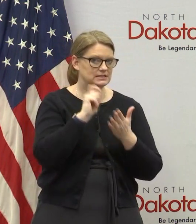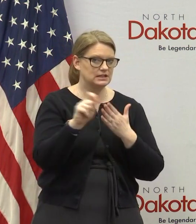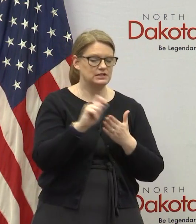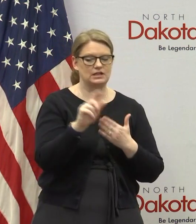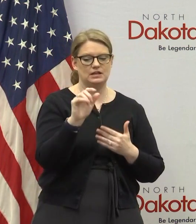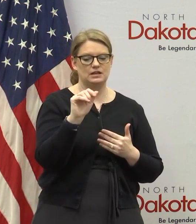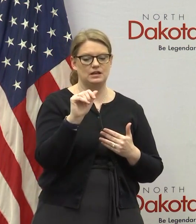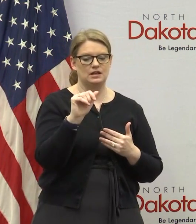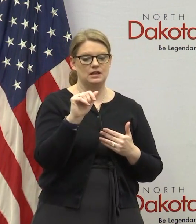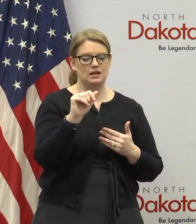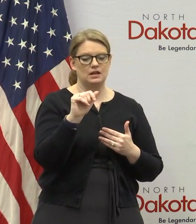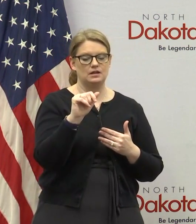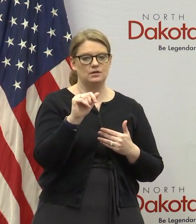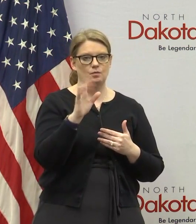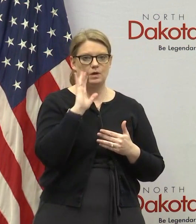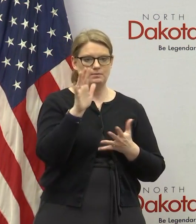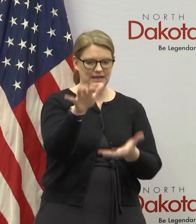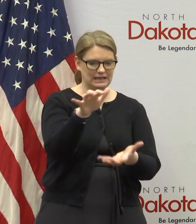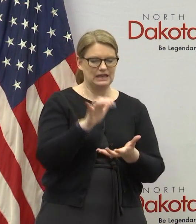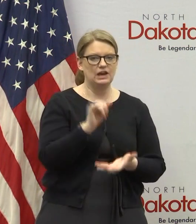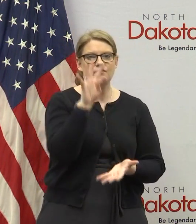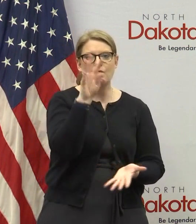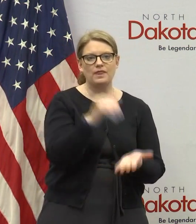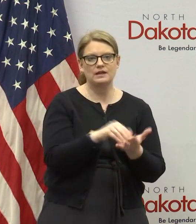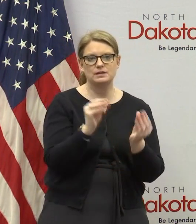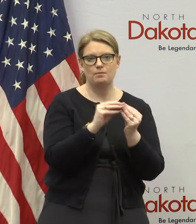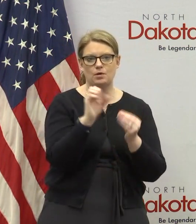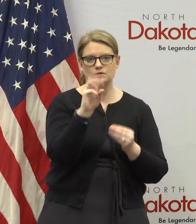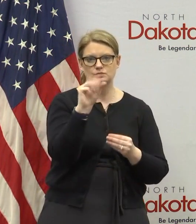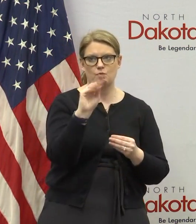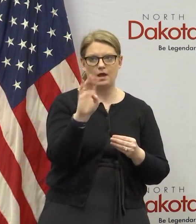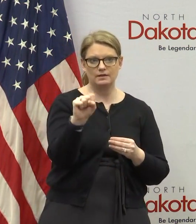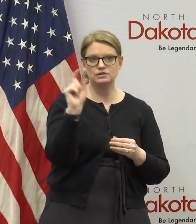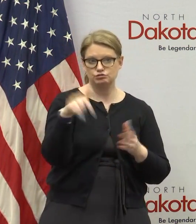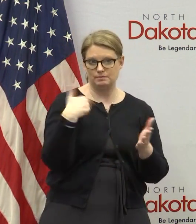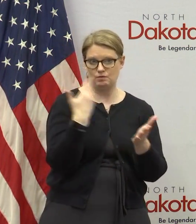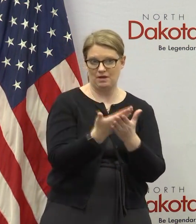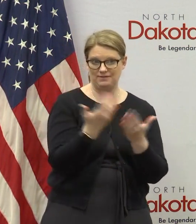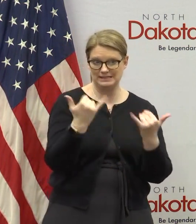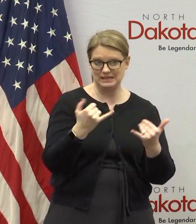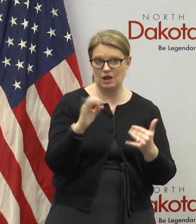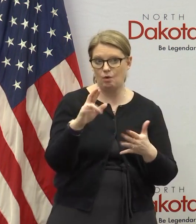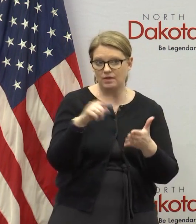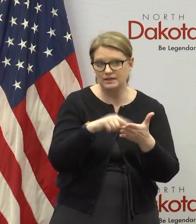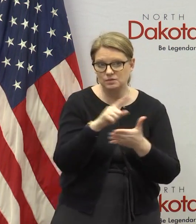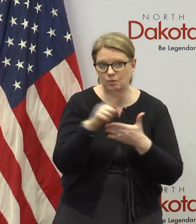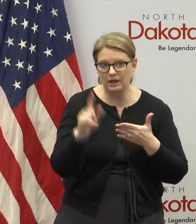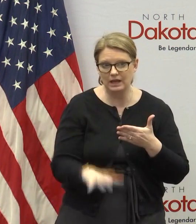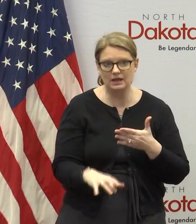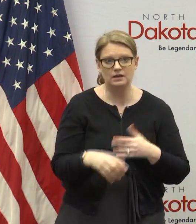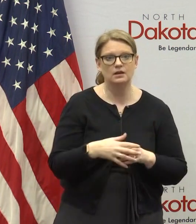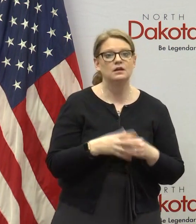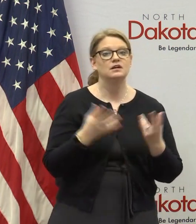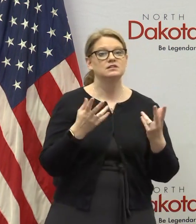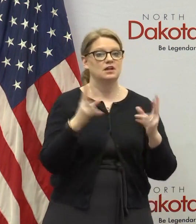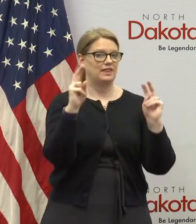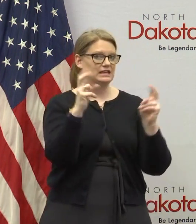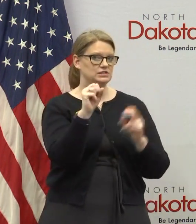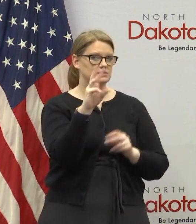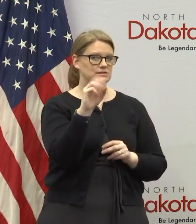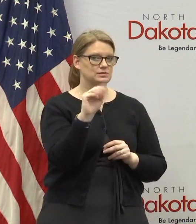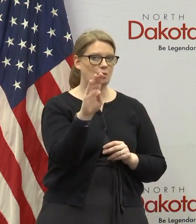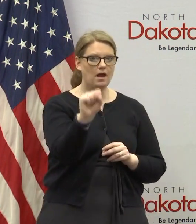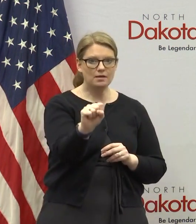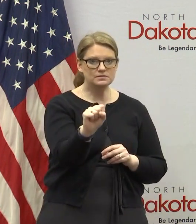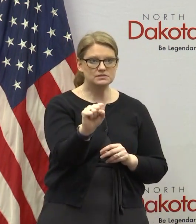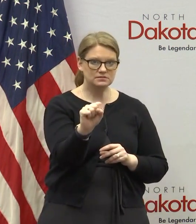azar that we're getting four thousand more swabs and they should be arriving today or sometime this weekend so the issue around swabs i think is